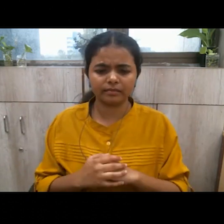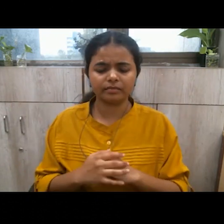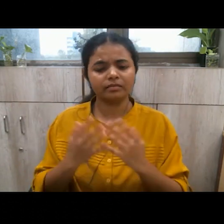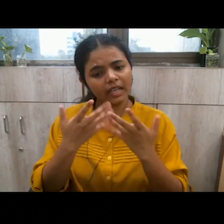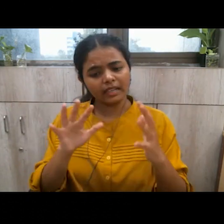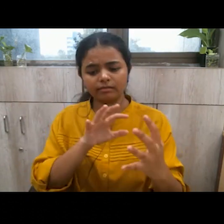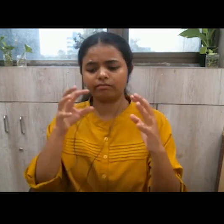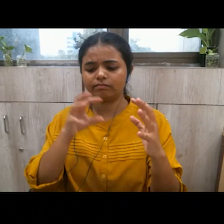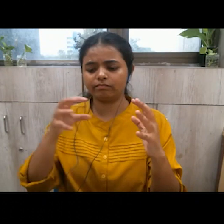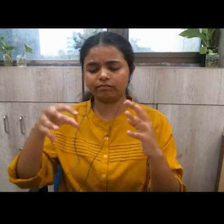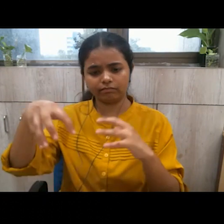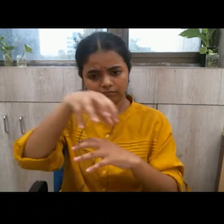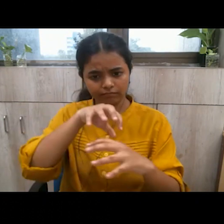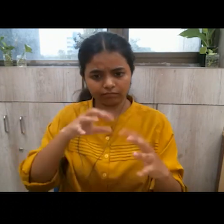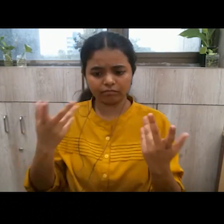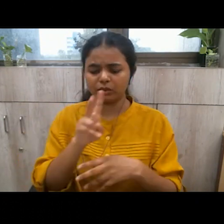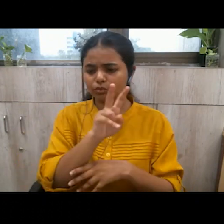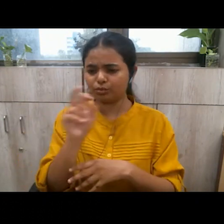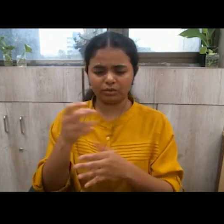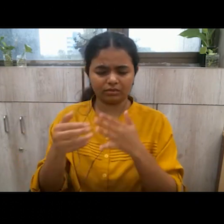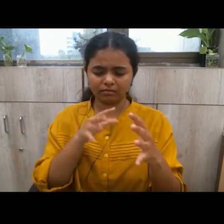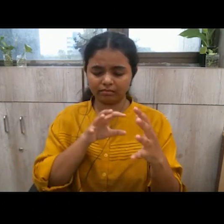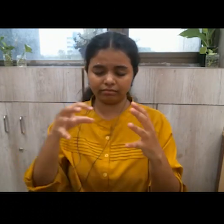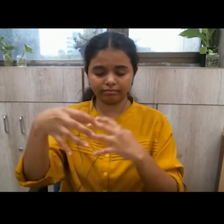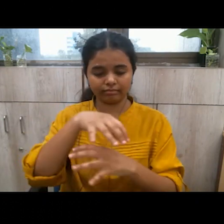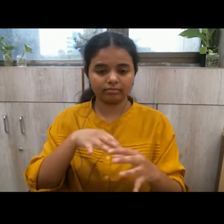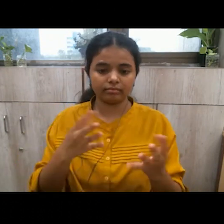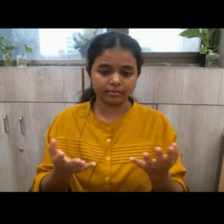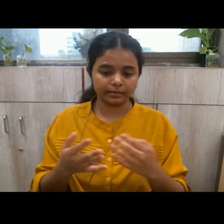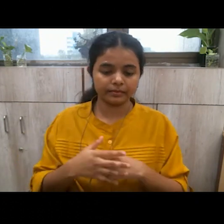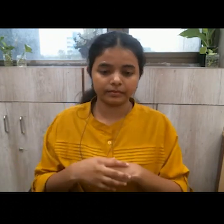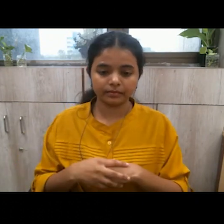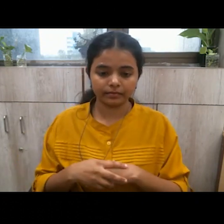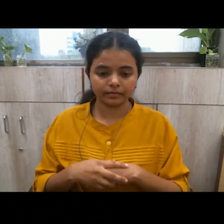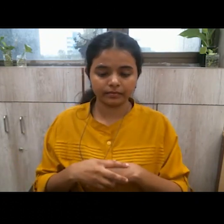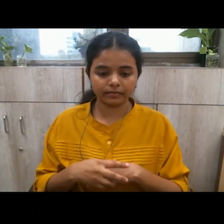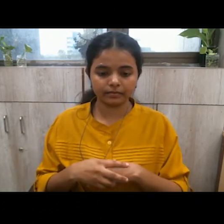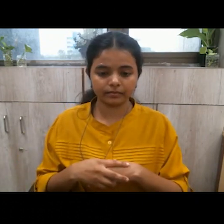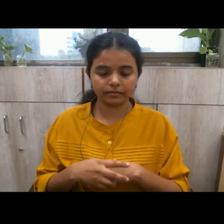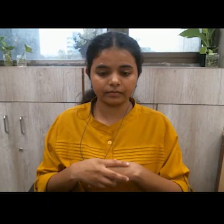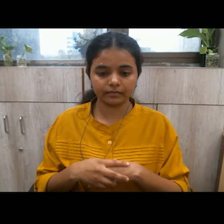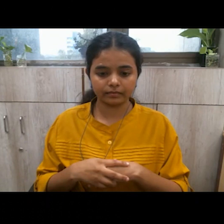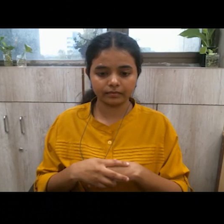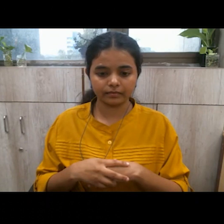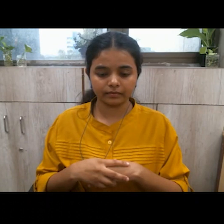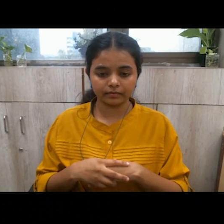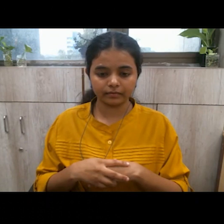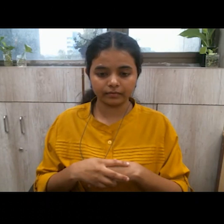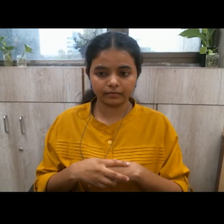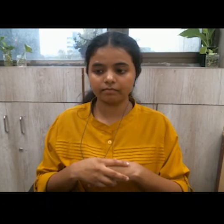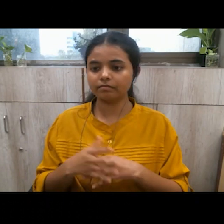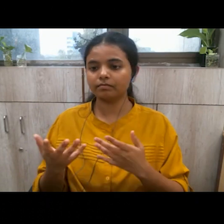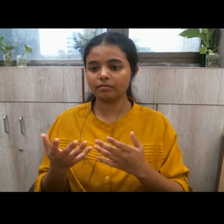any of the countries out of the nearly 200 it prevents anybody from following their personal